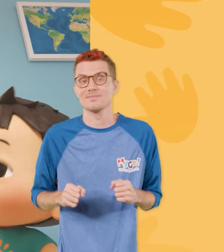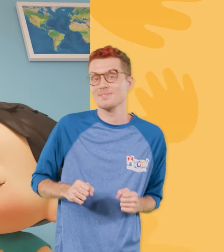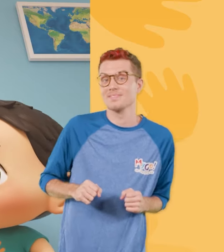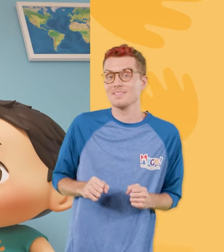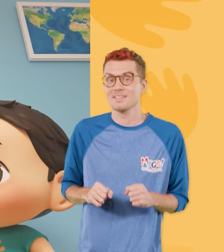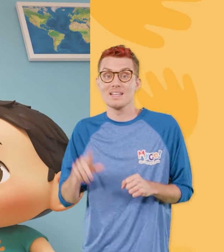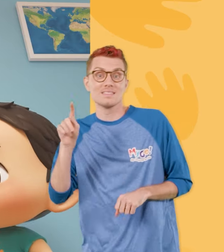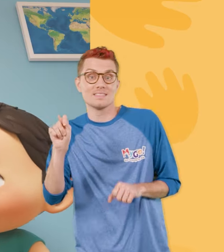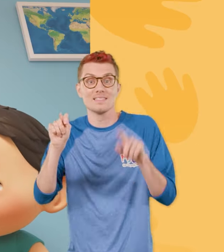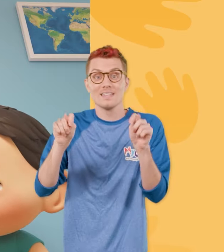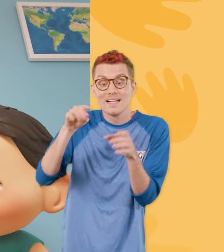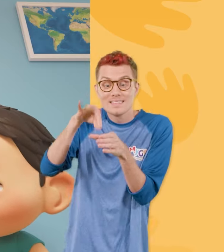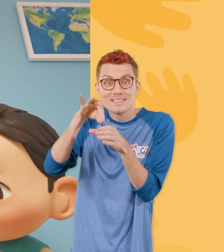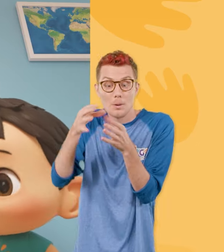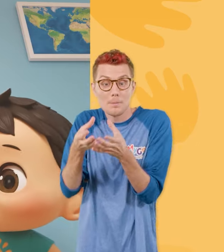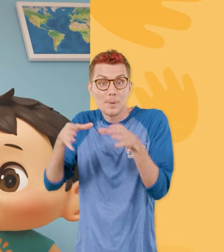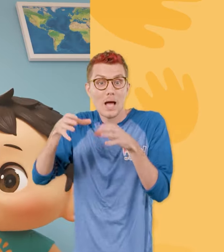T, T, Teapot U,